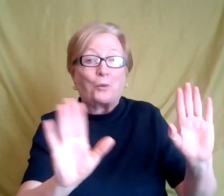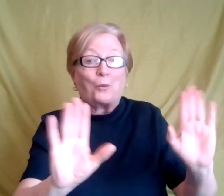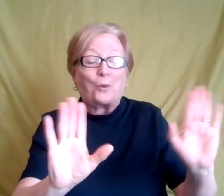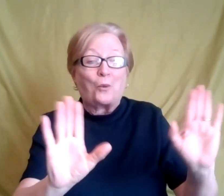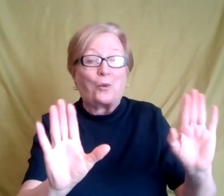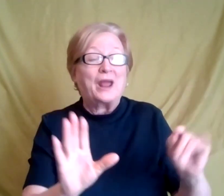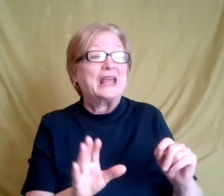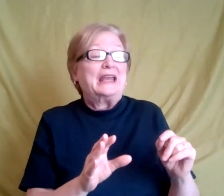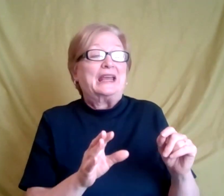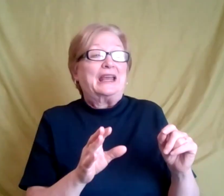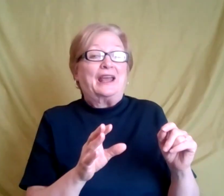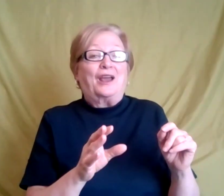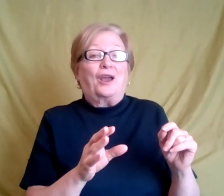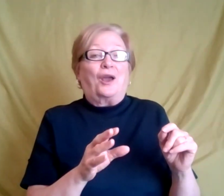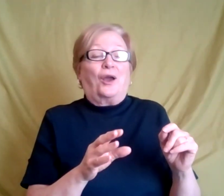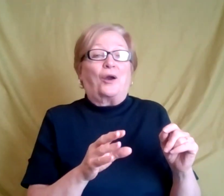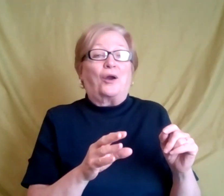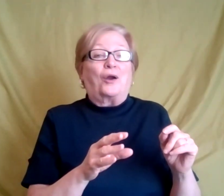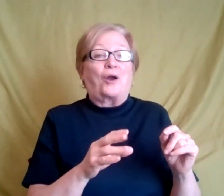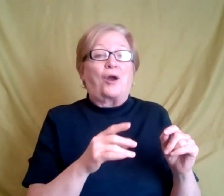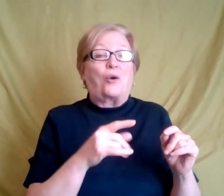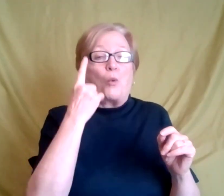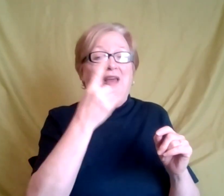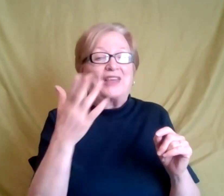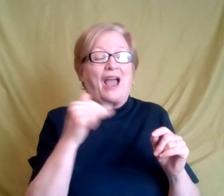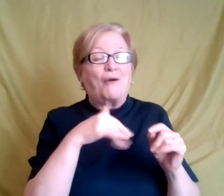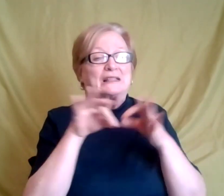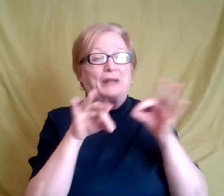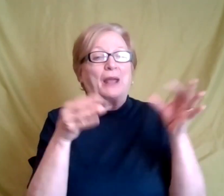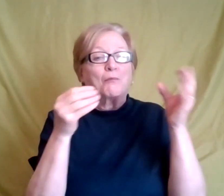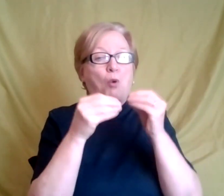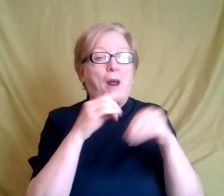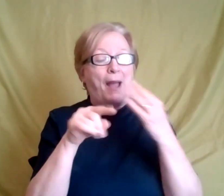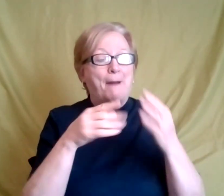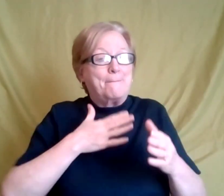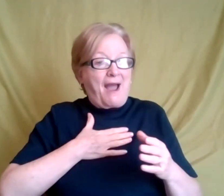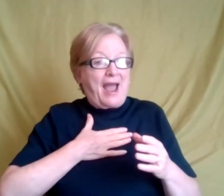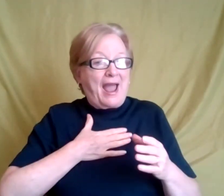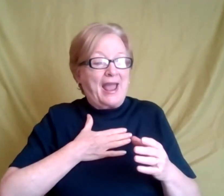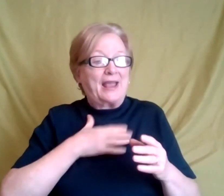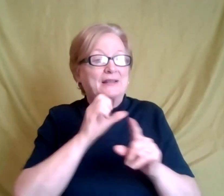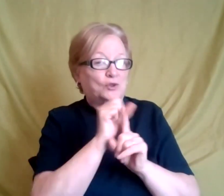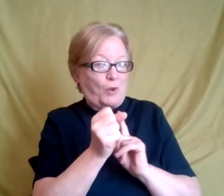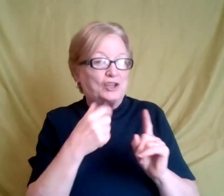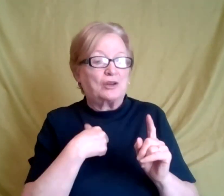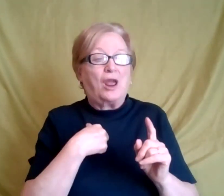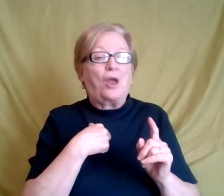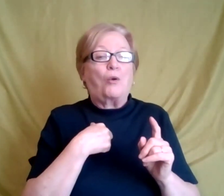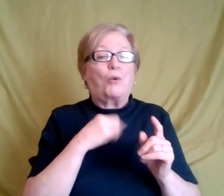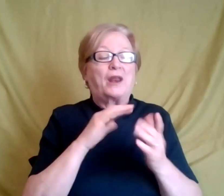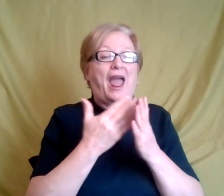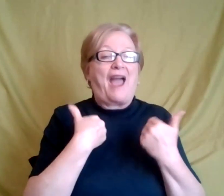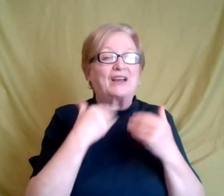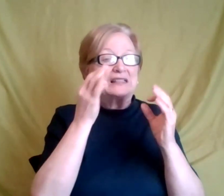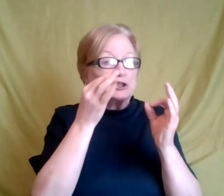um, one thing, and I'll explain more in terms of my condition when it comes to distractions. Um,